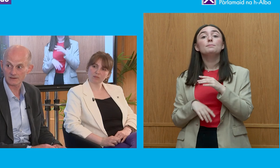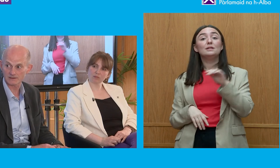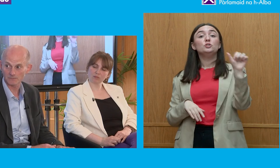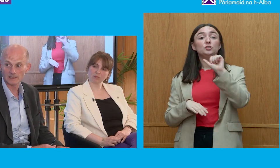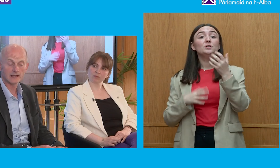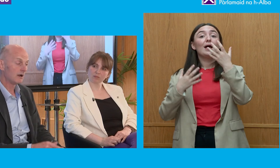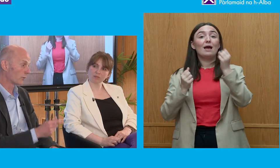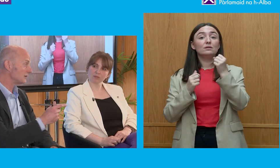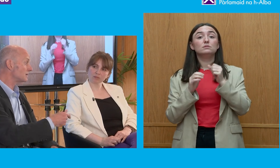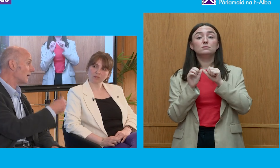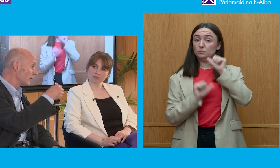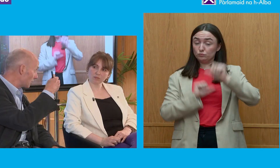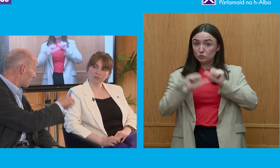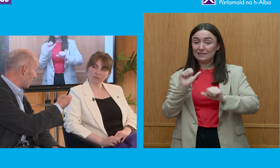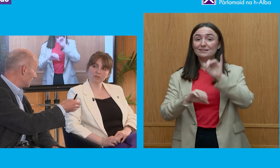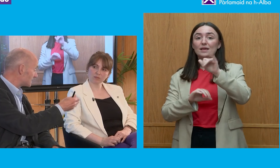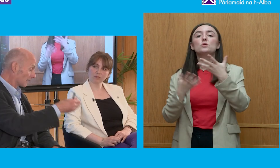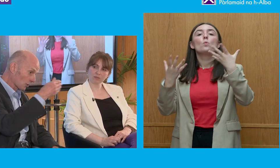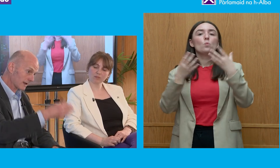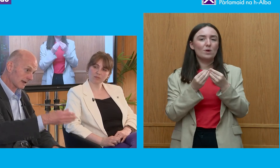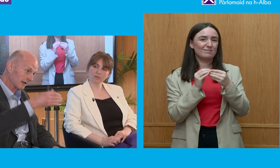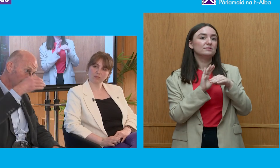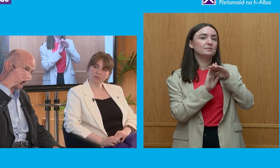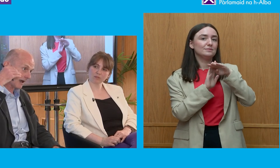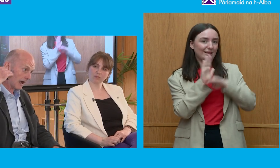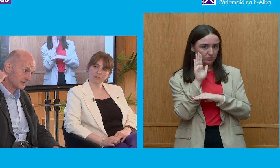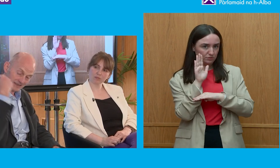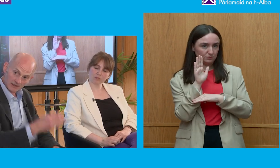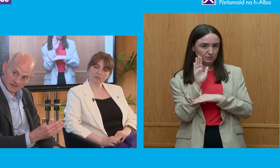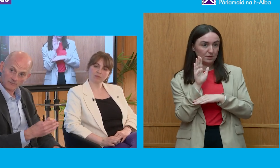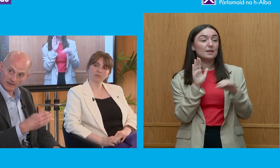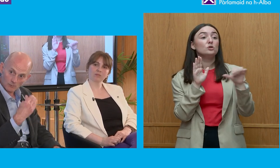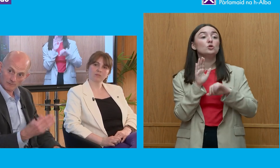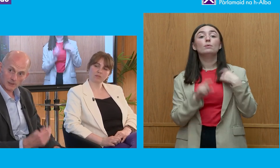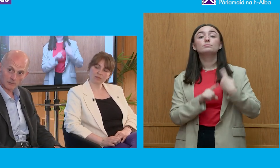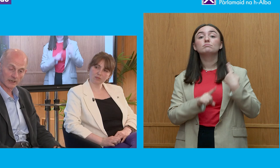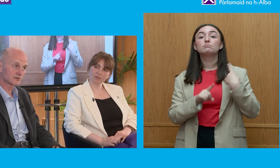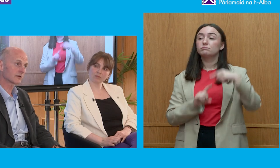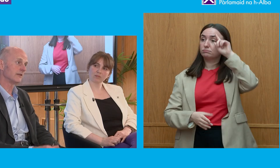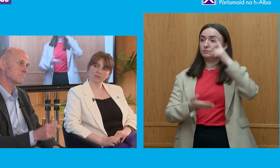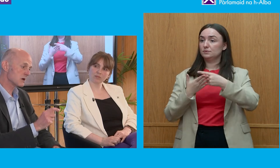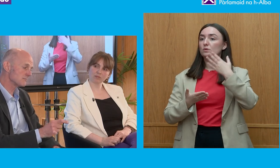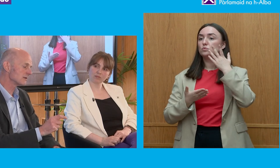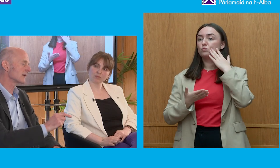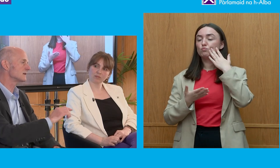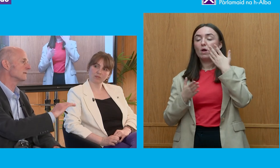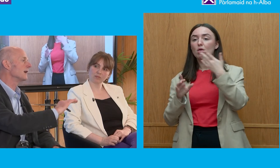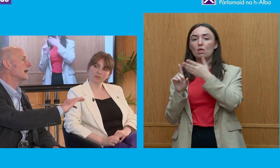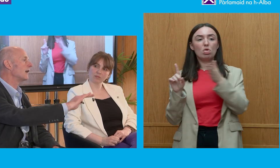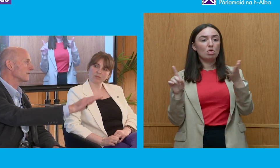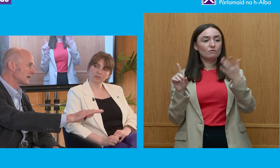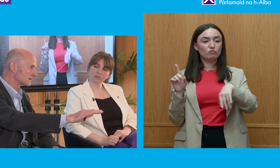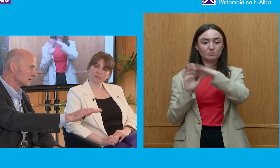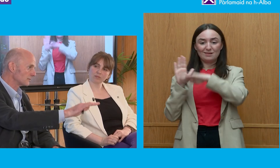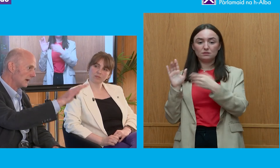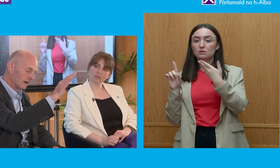standard system which operates quickly and decisively when people go straight. The moment there is an